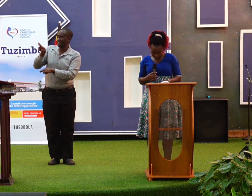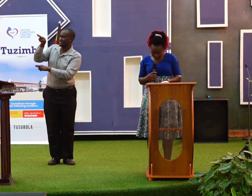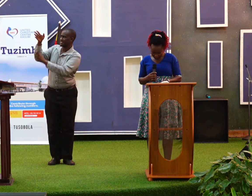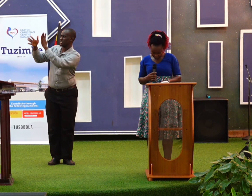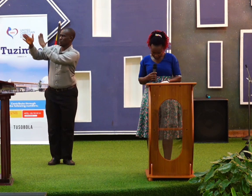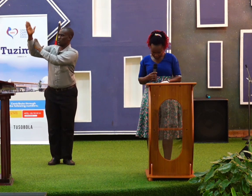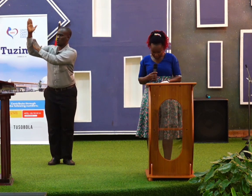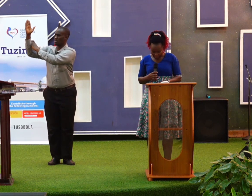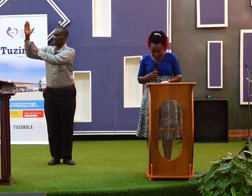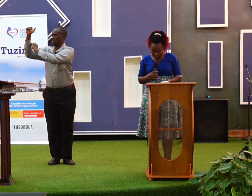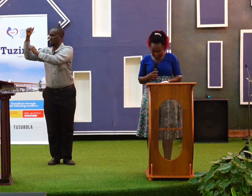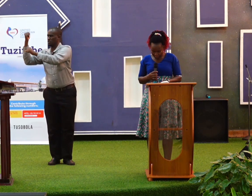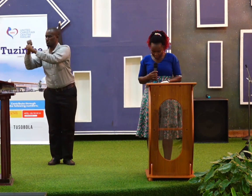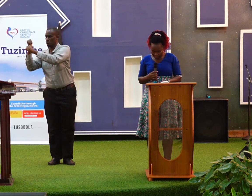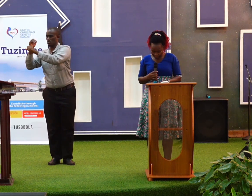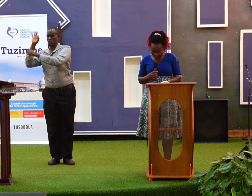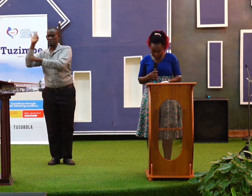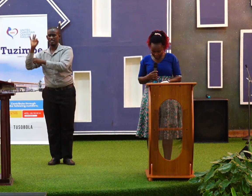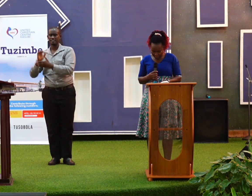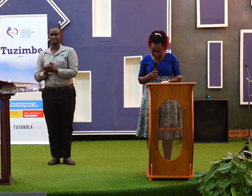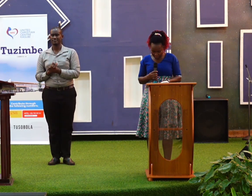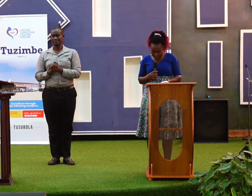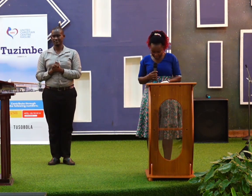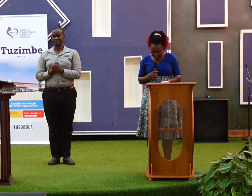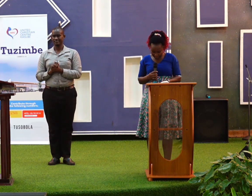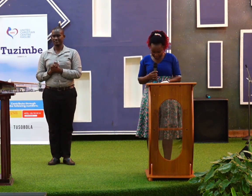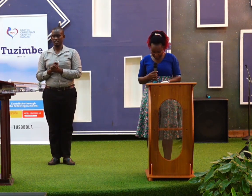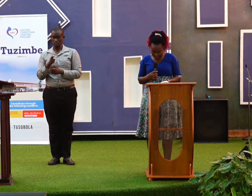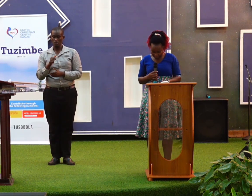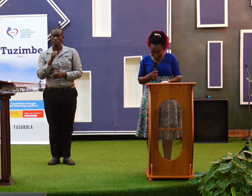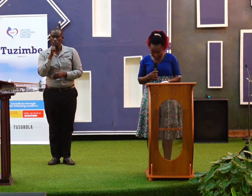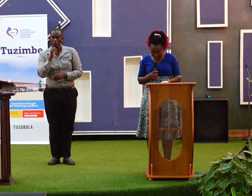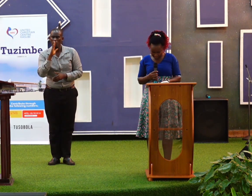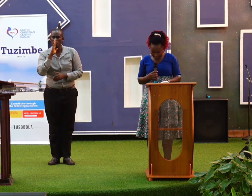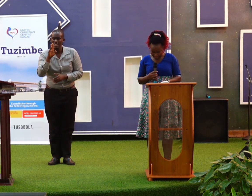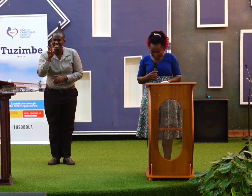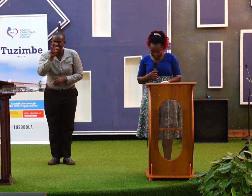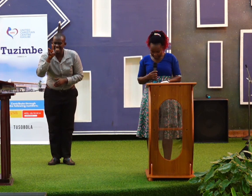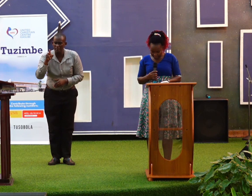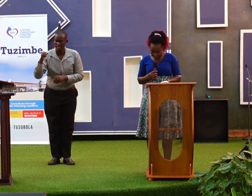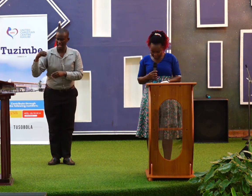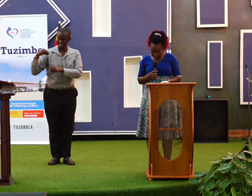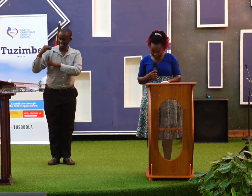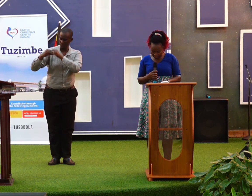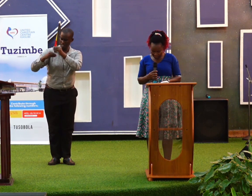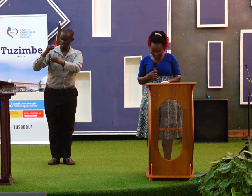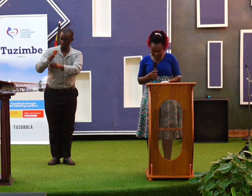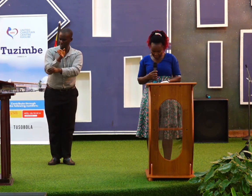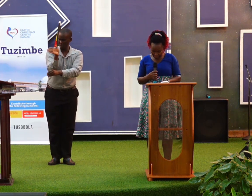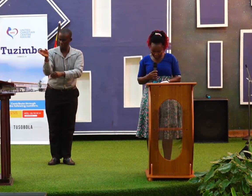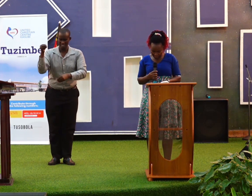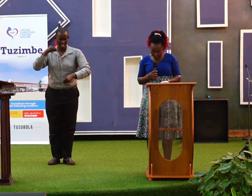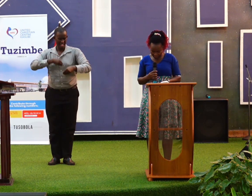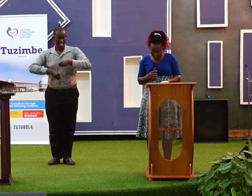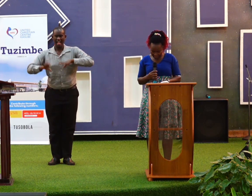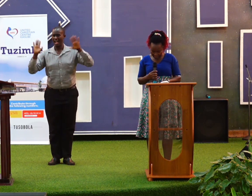in Mark. Do not conform any longer to the pattern of this world, but be transformed by the